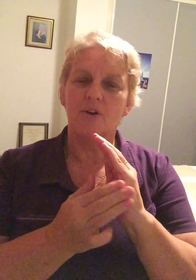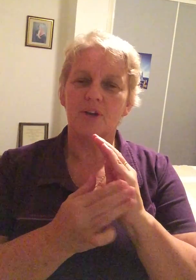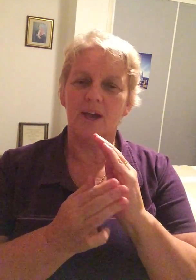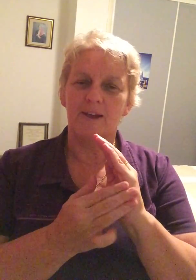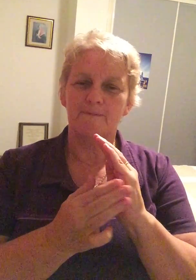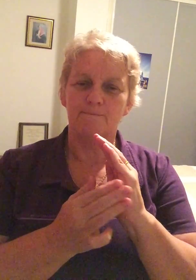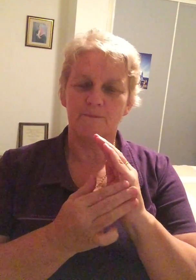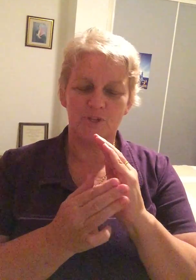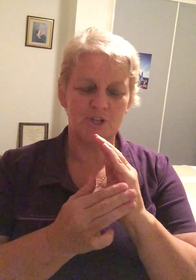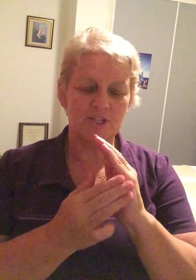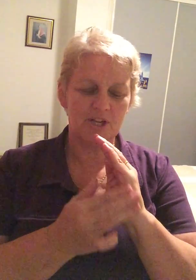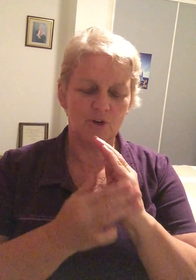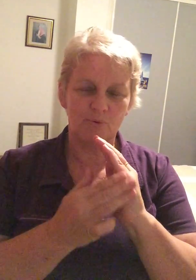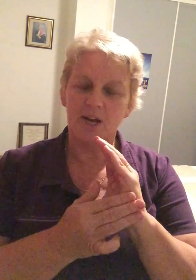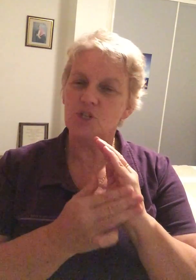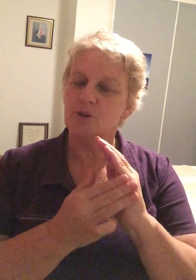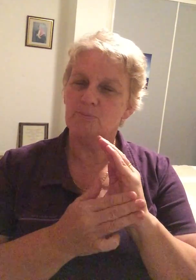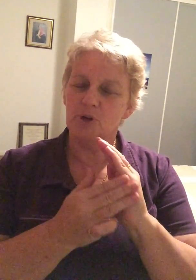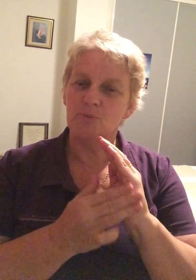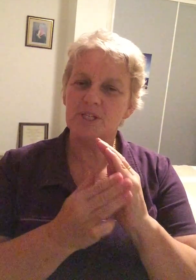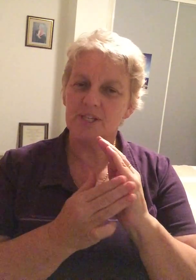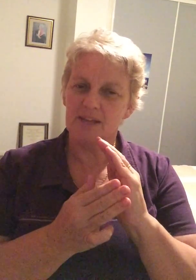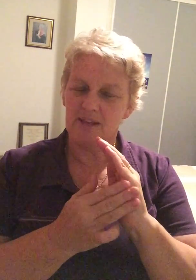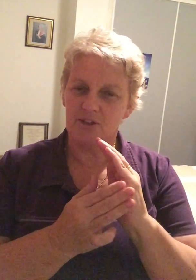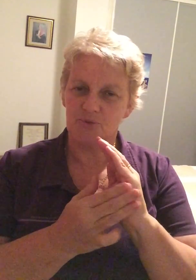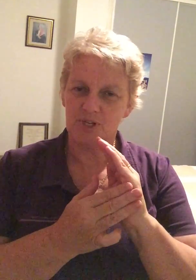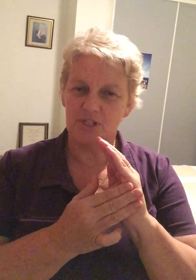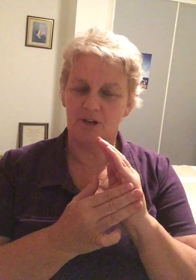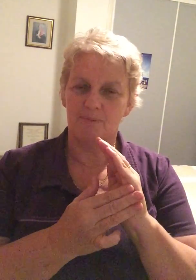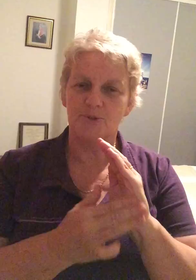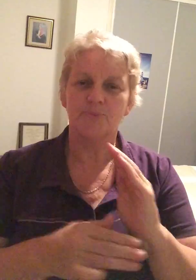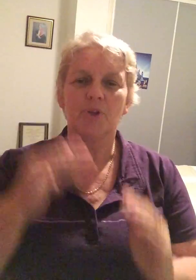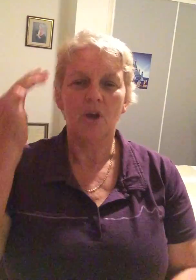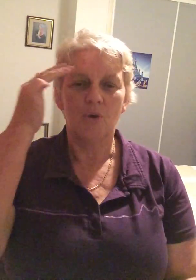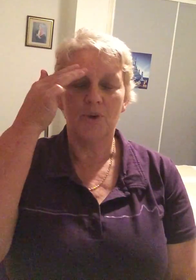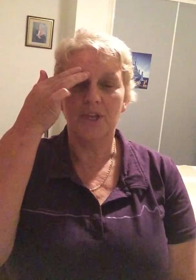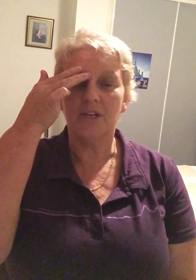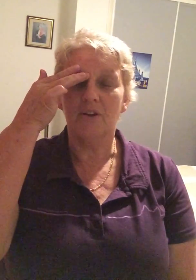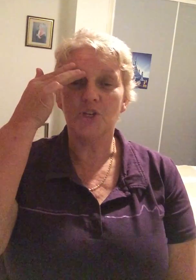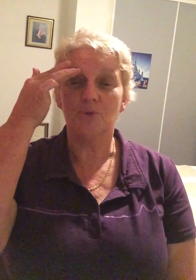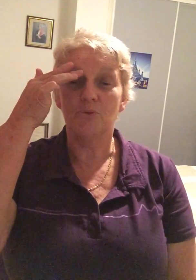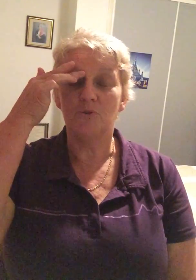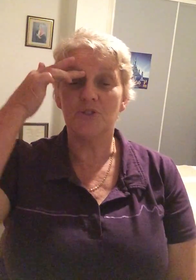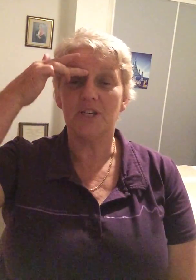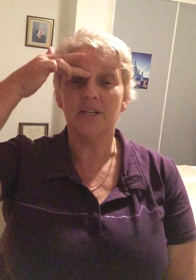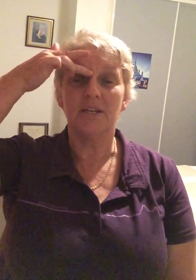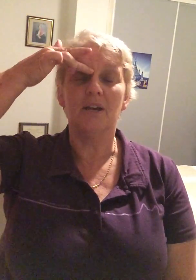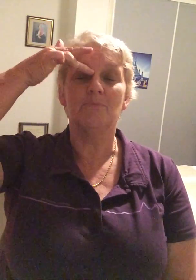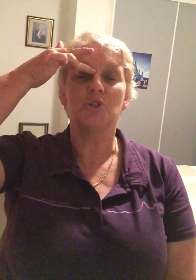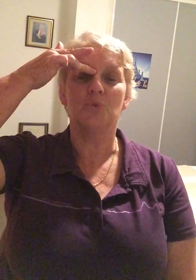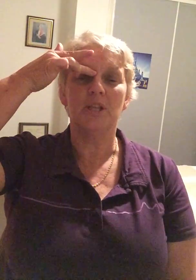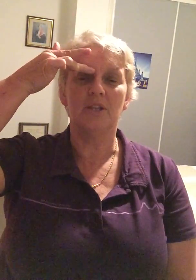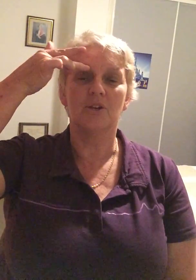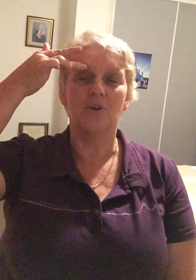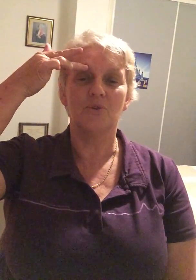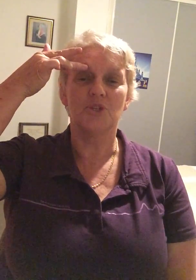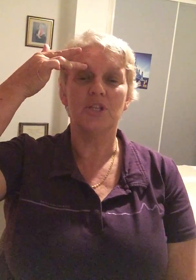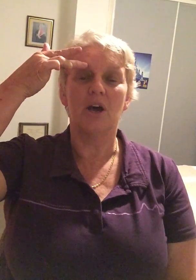okay so that's our karate chop point and we say that three times we're then going to move to here between the nose and the